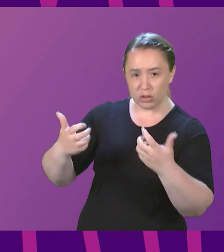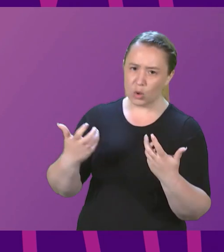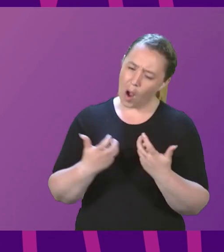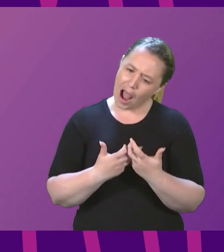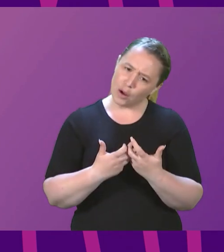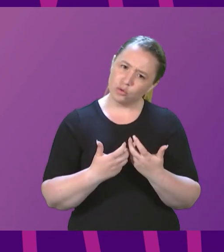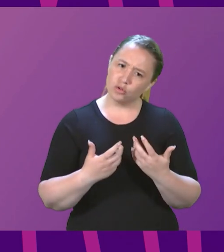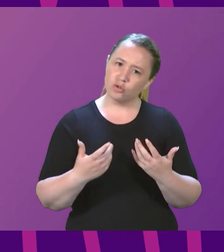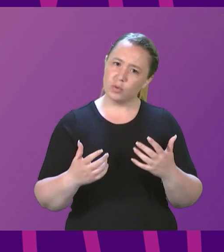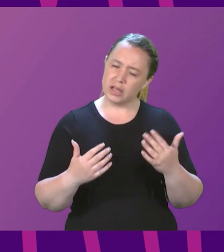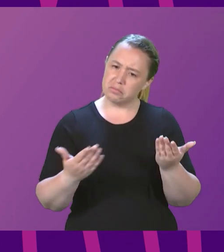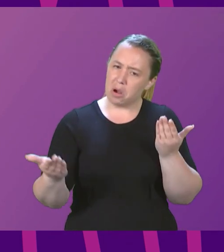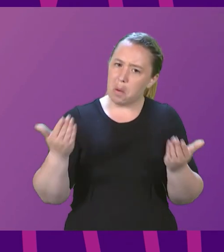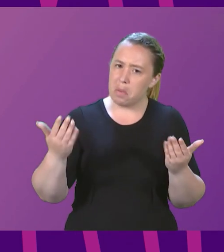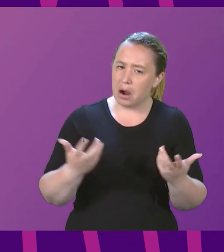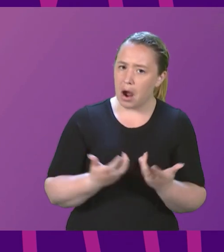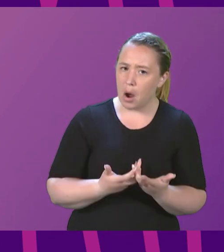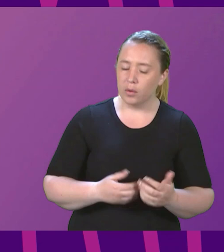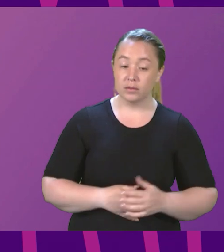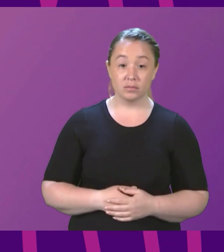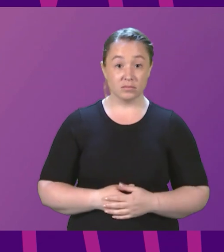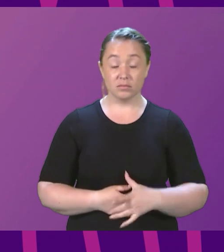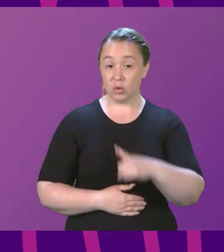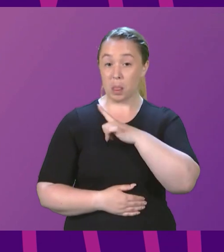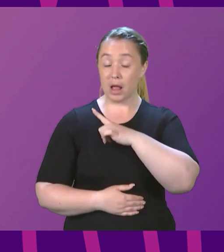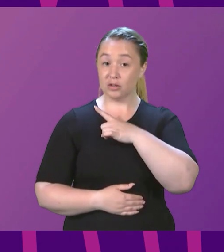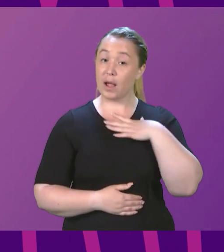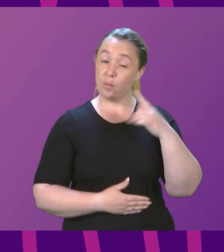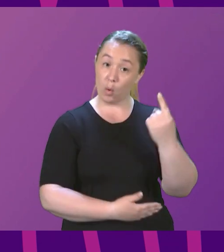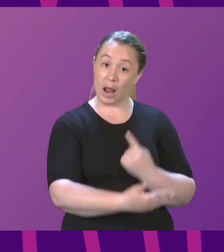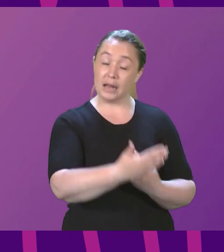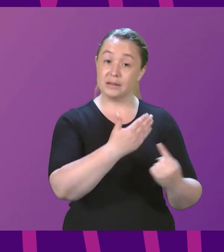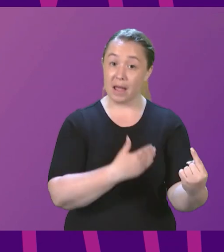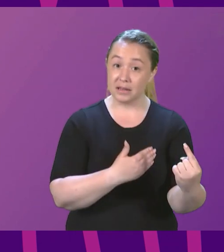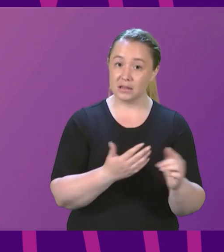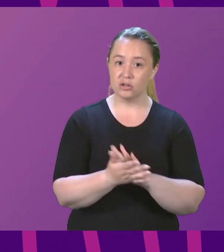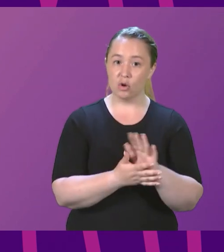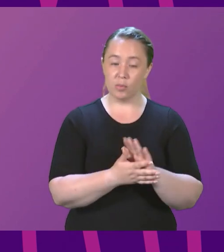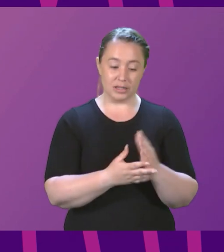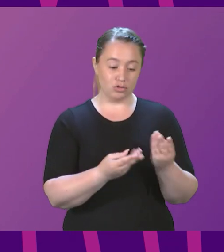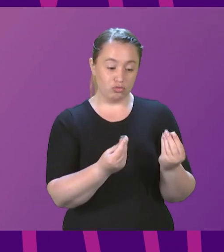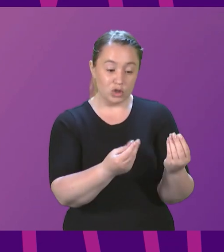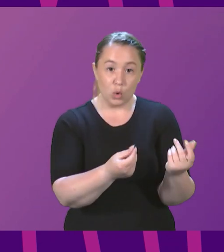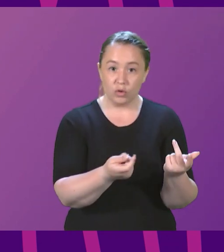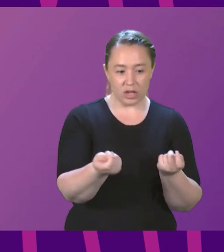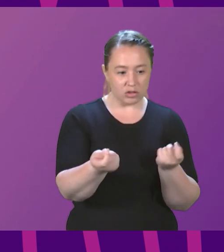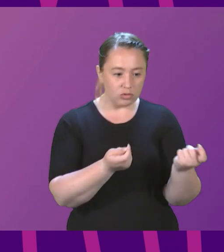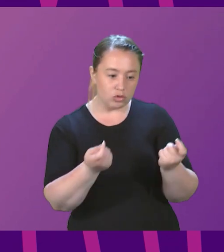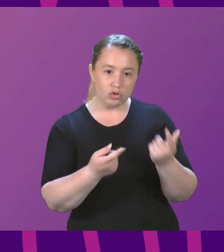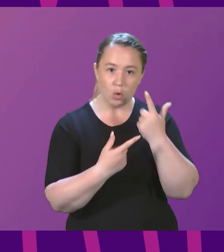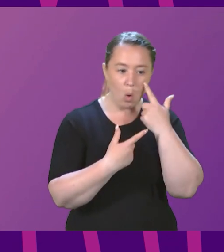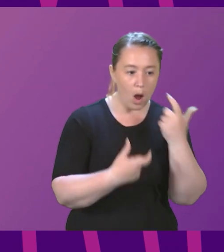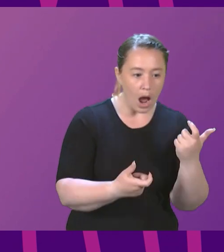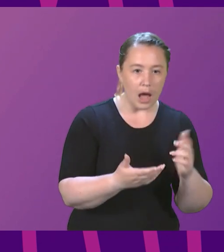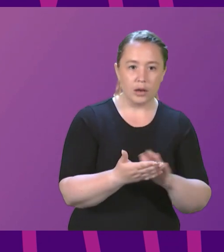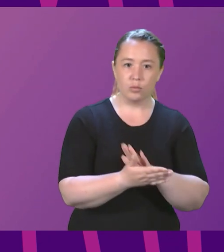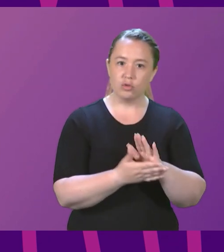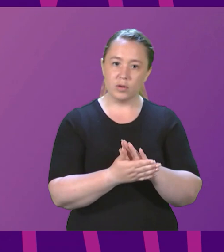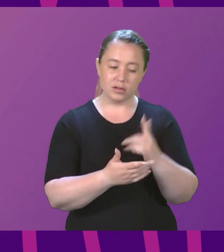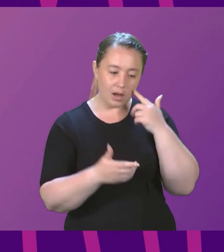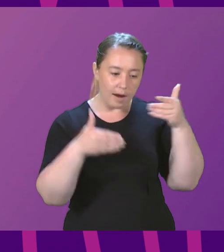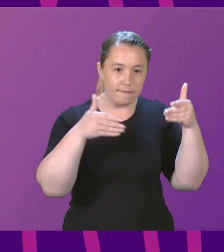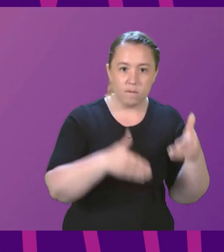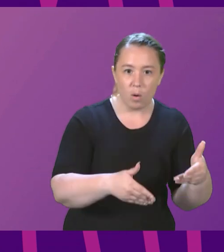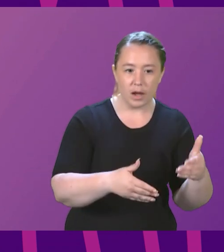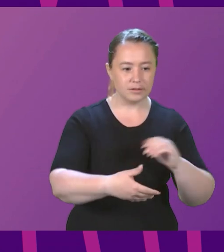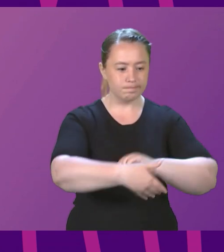I think that is one of the biggest arguments for independence is being in charge of our own resources so that we can dedicate all of our